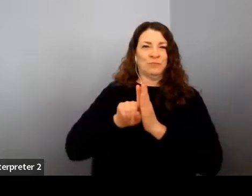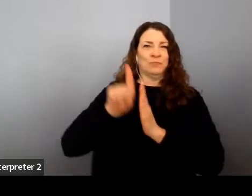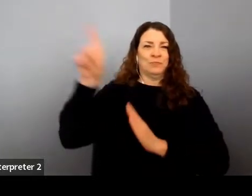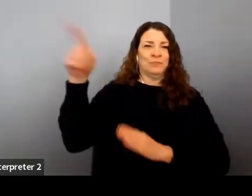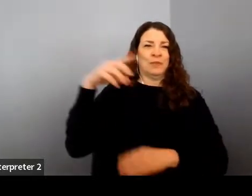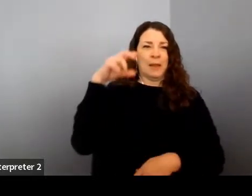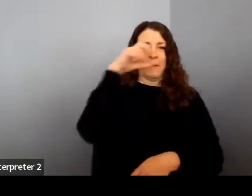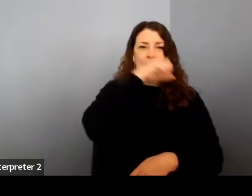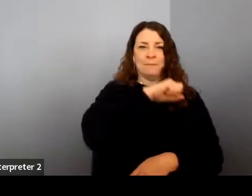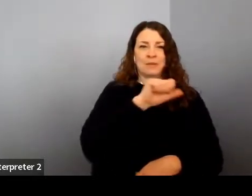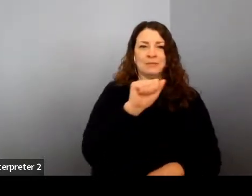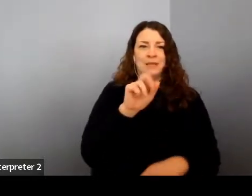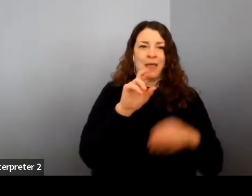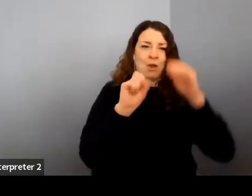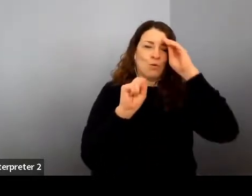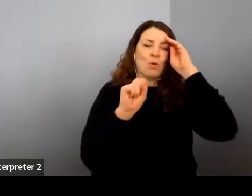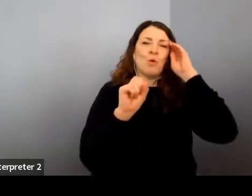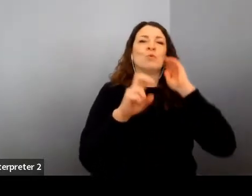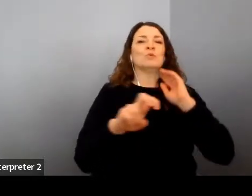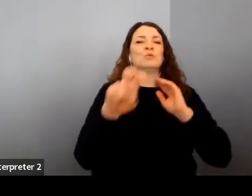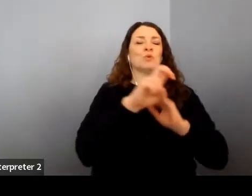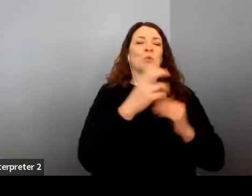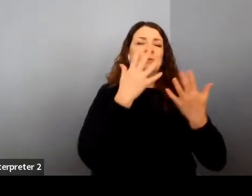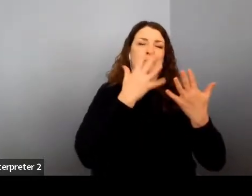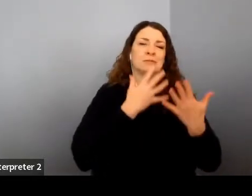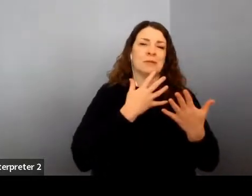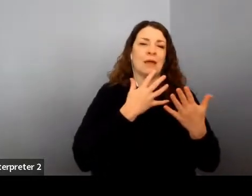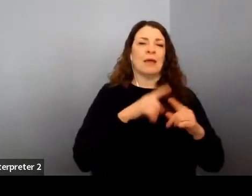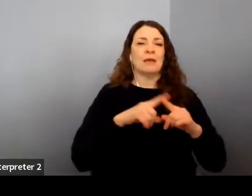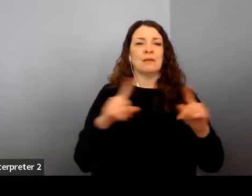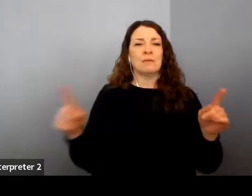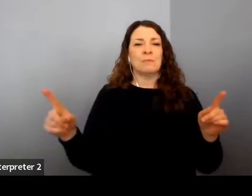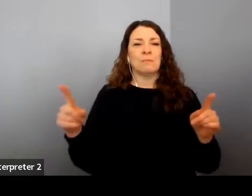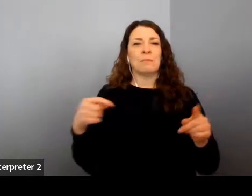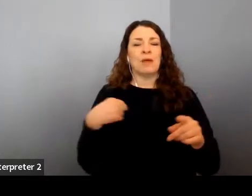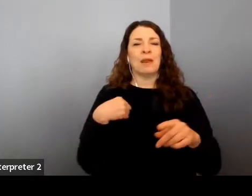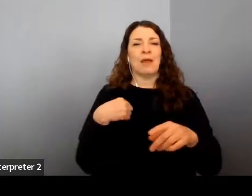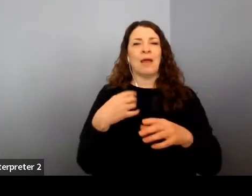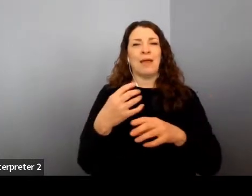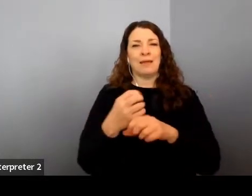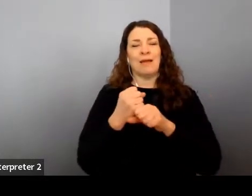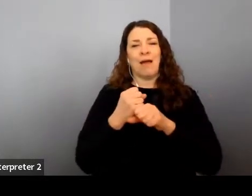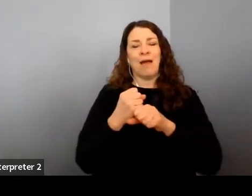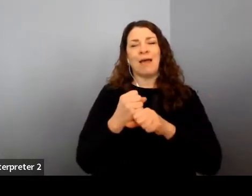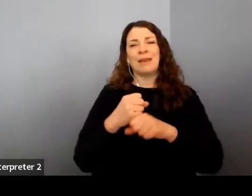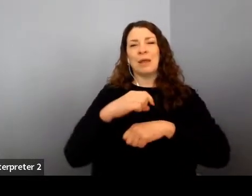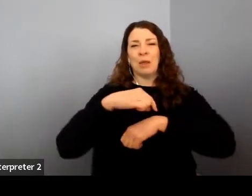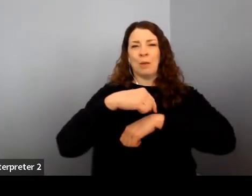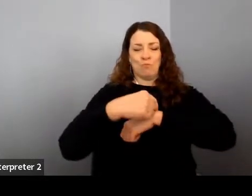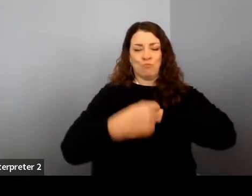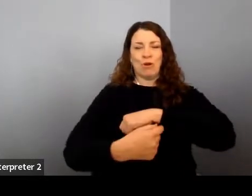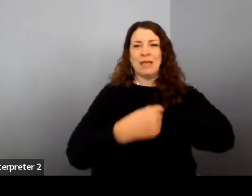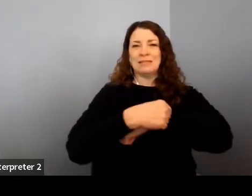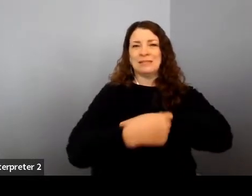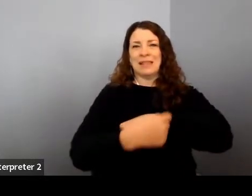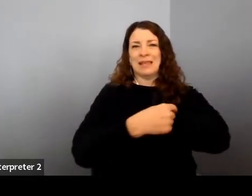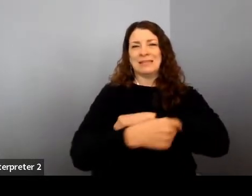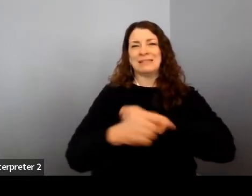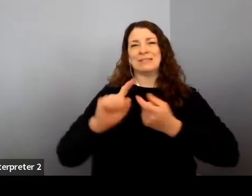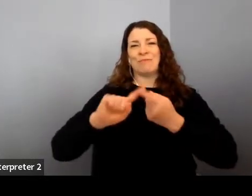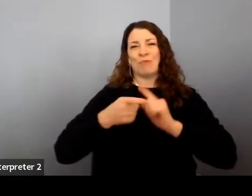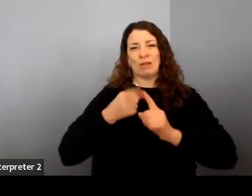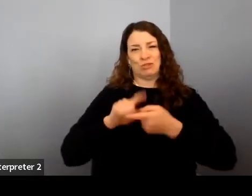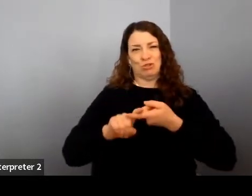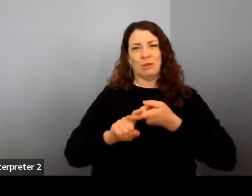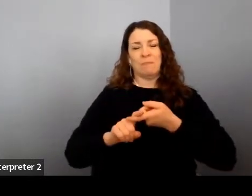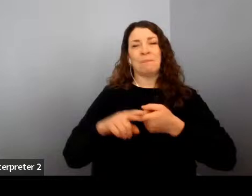which I, you know, was sad to miss, but I wore a wrist full of friendship bracelets in space. And it wasn't a statement. It was